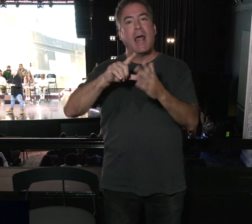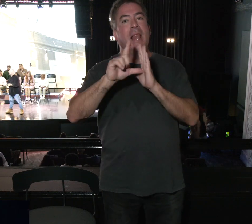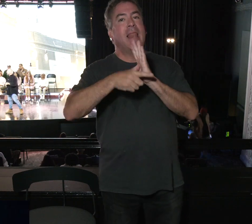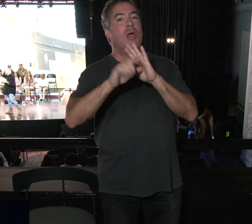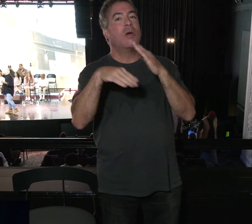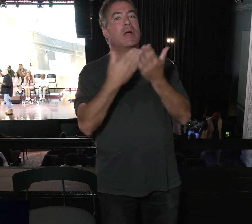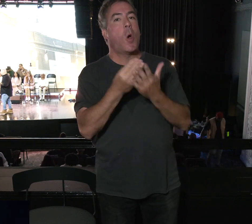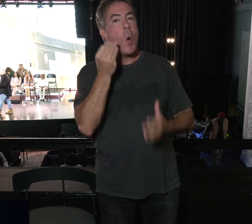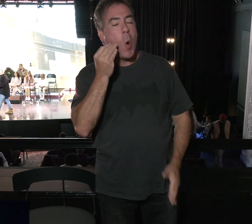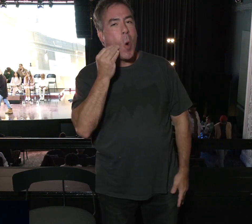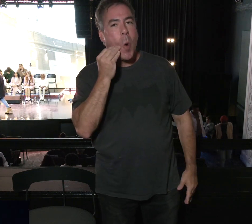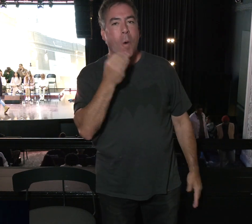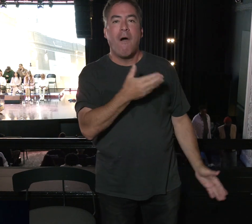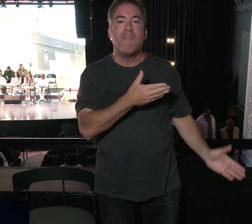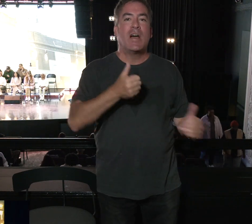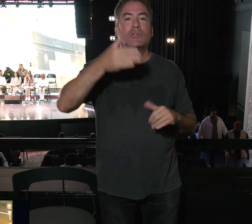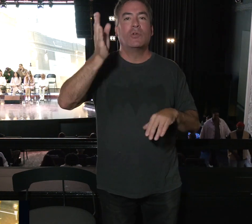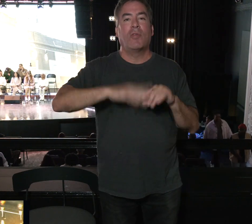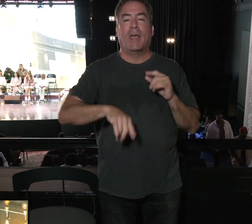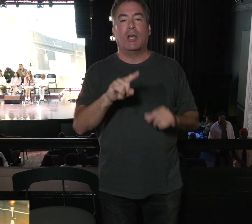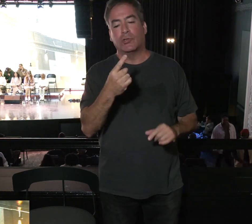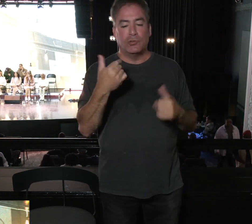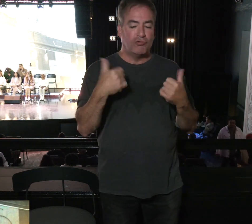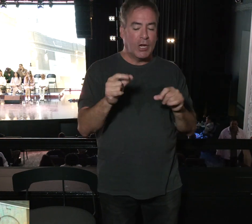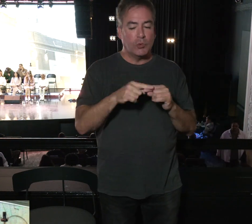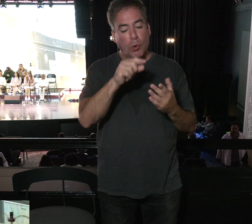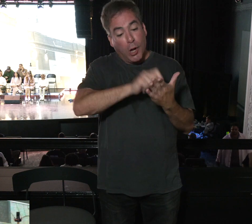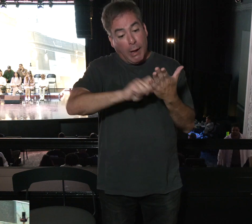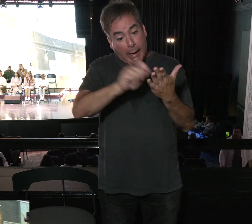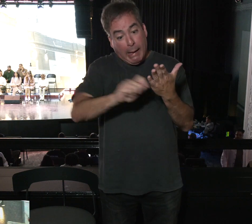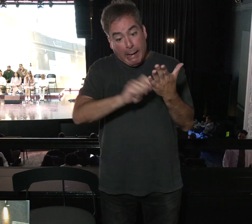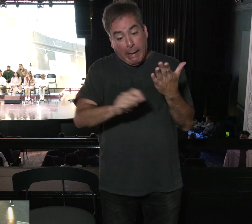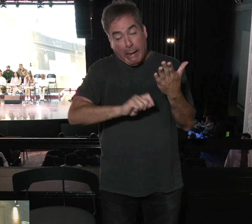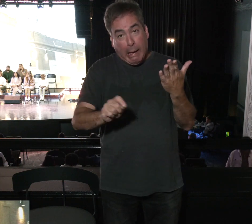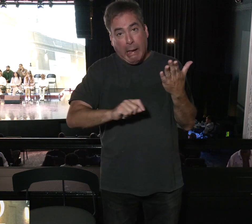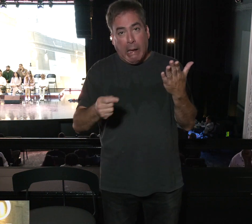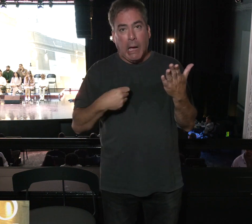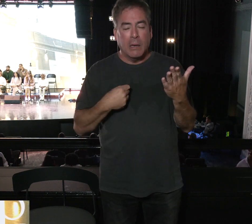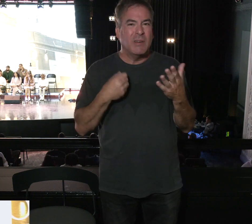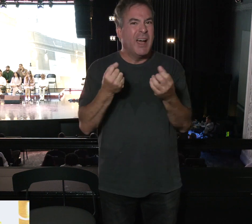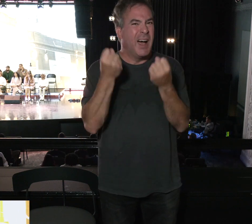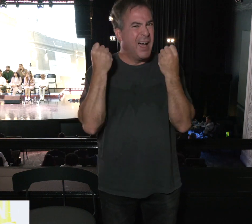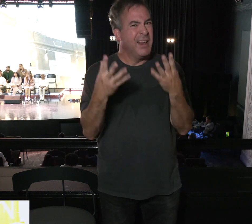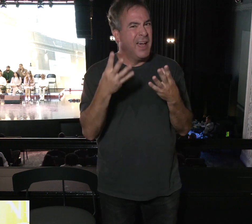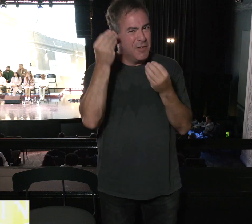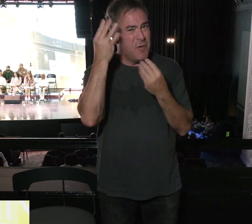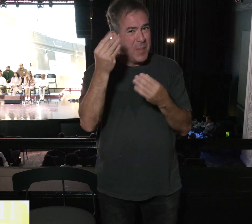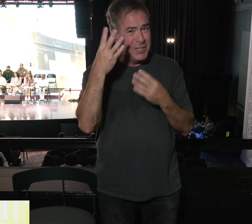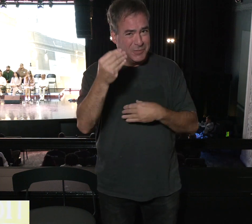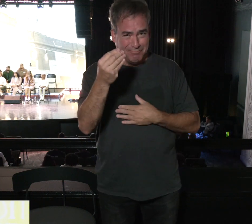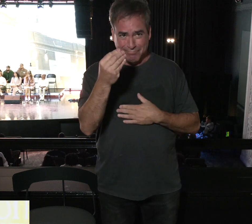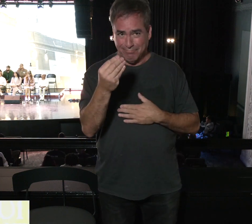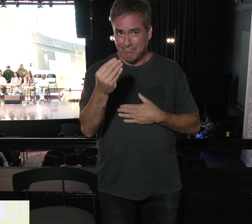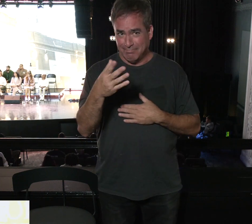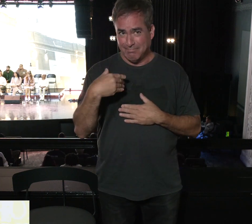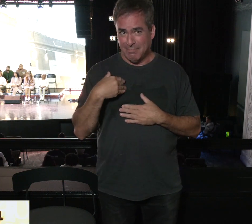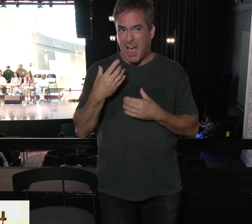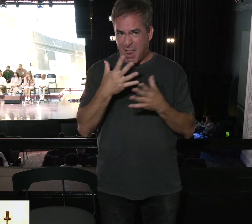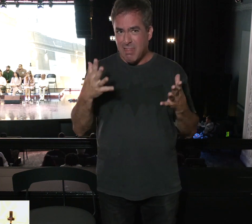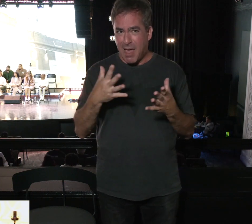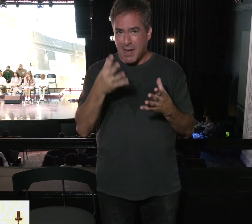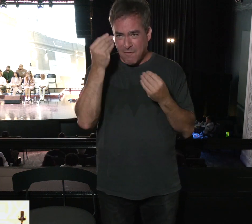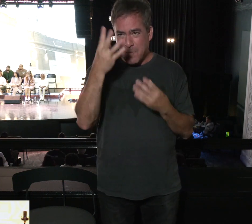back to them. It's quicker than just trying to take notes because I fly through some of these because there's a lot of information. There's a lot to cover today.